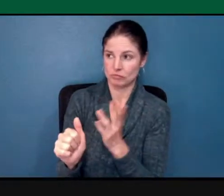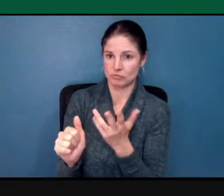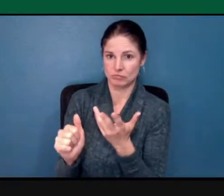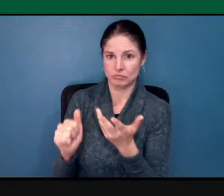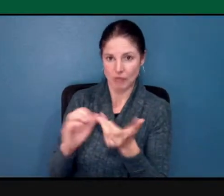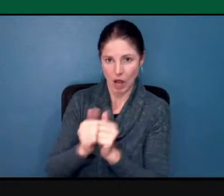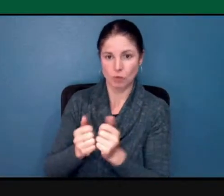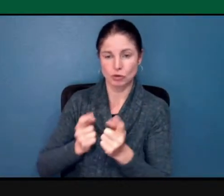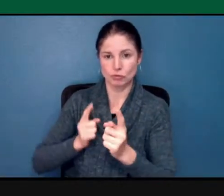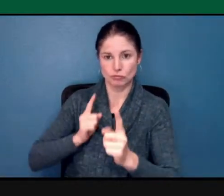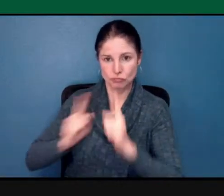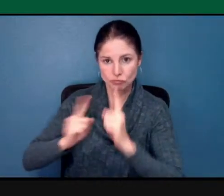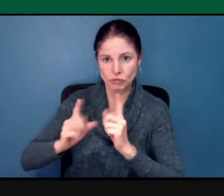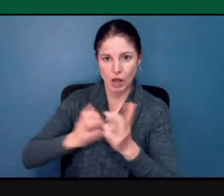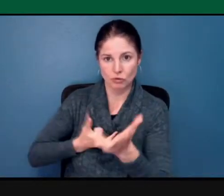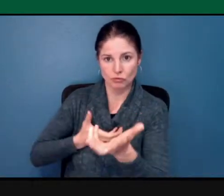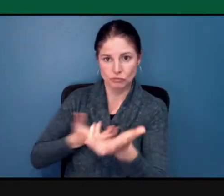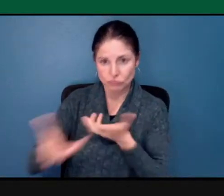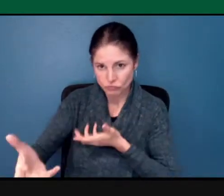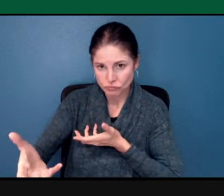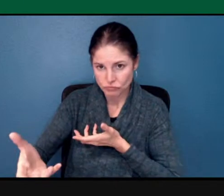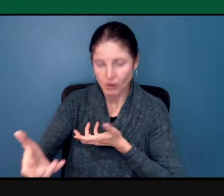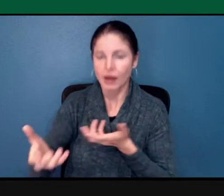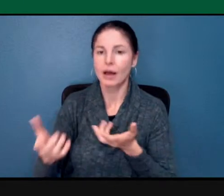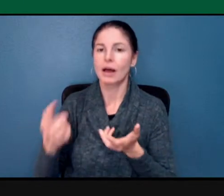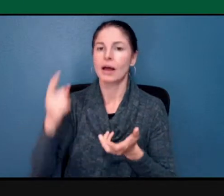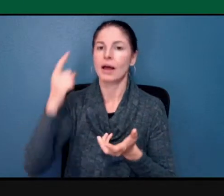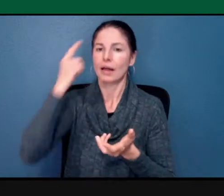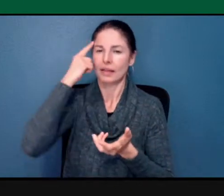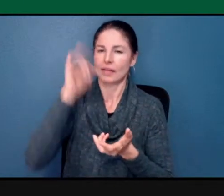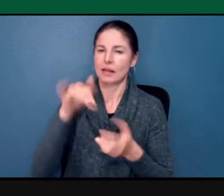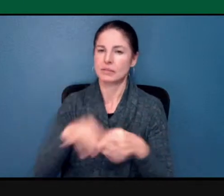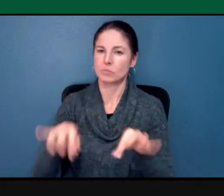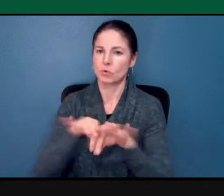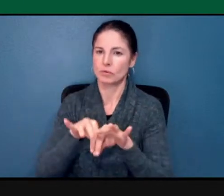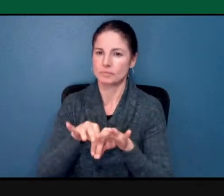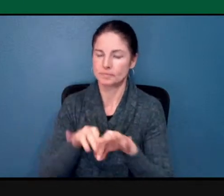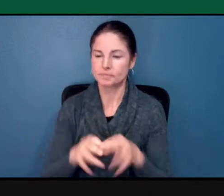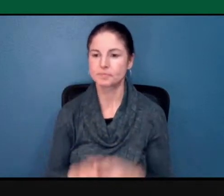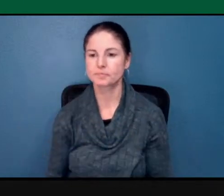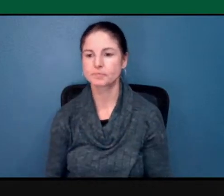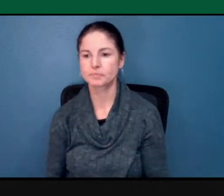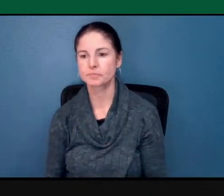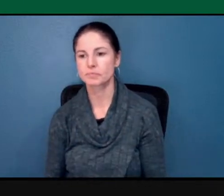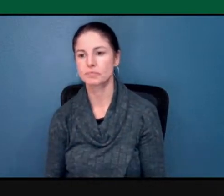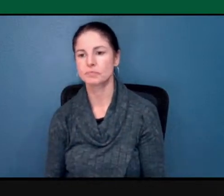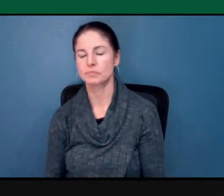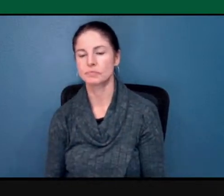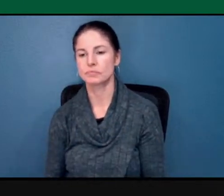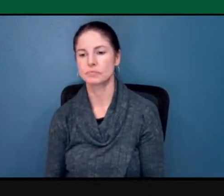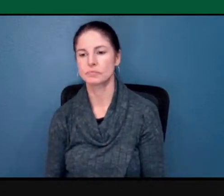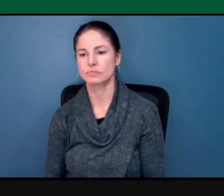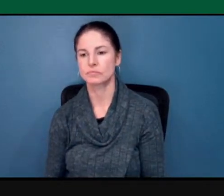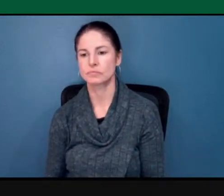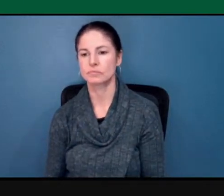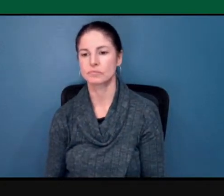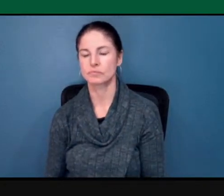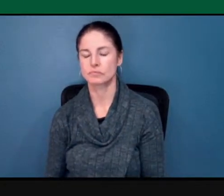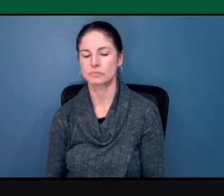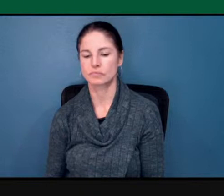I think that's really important because then you can come together. think, you know, some of these things,